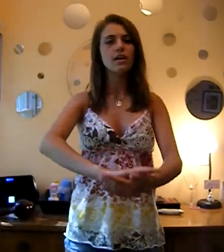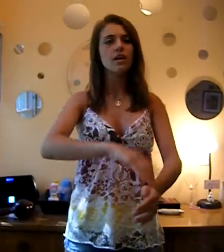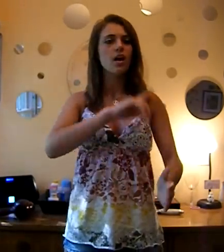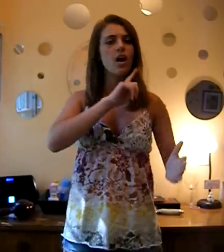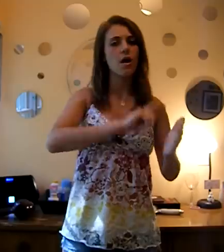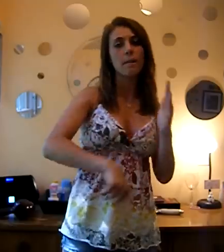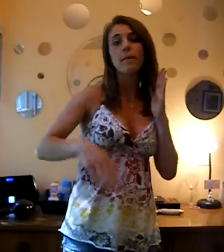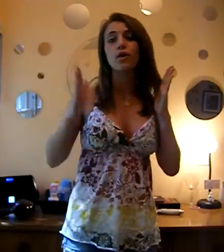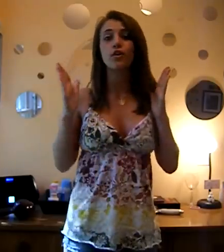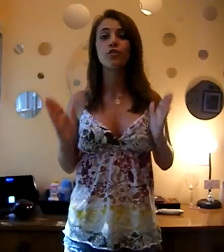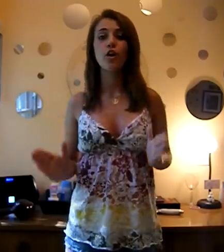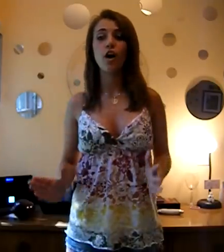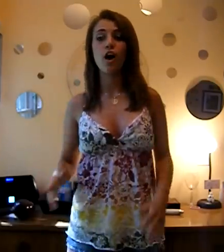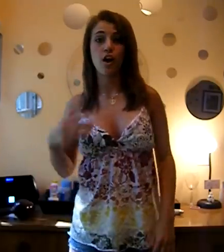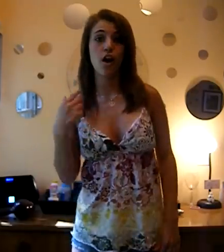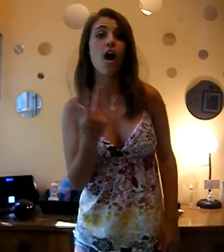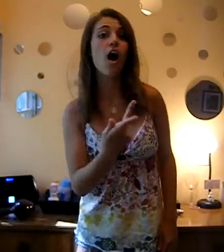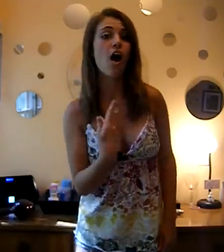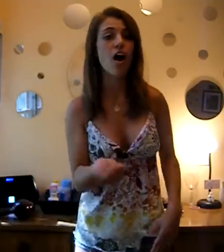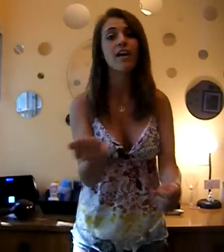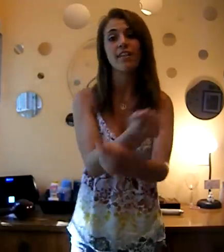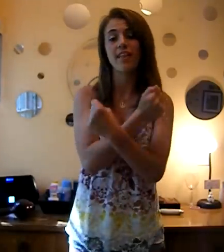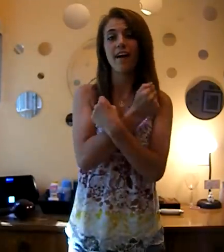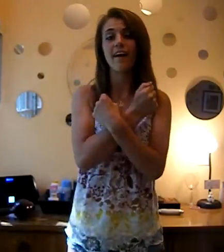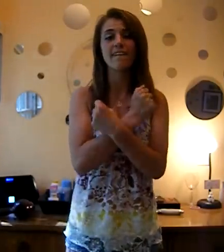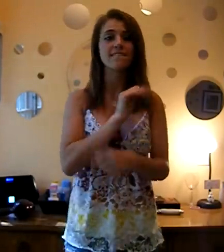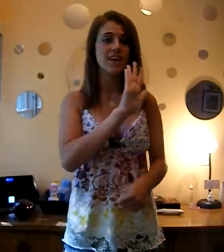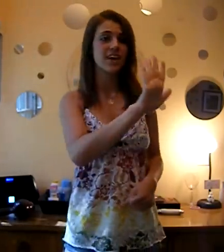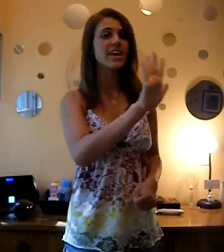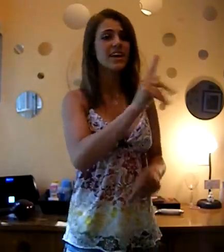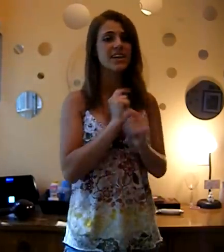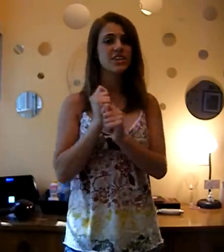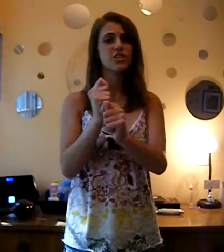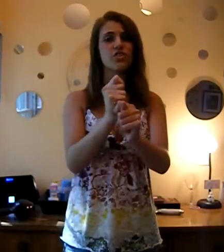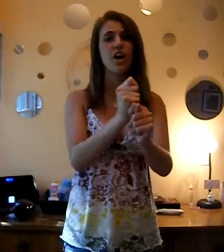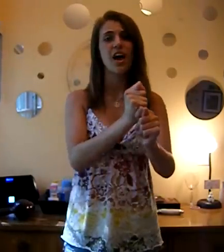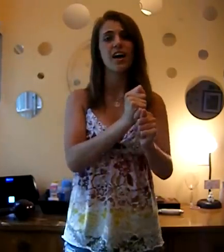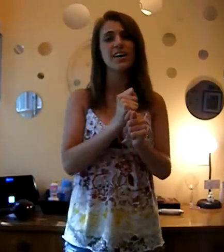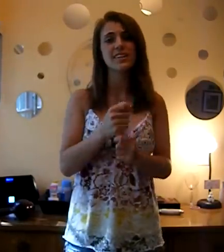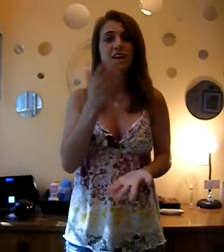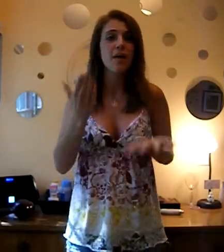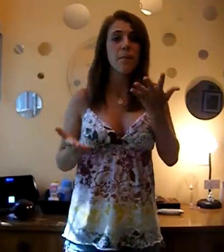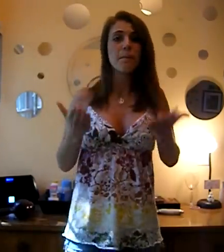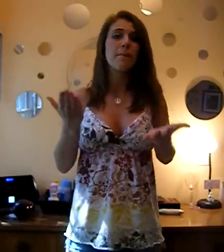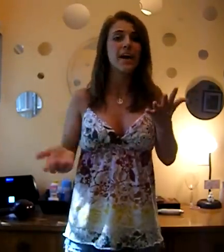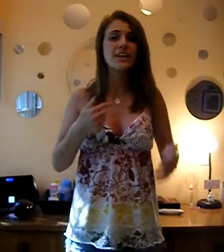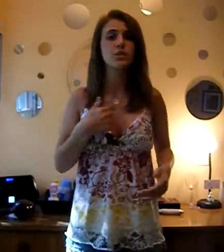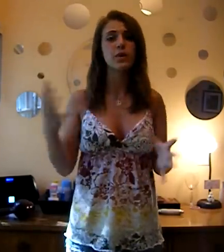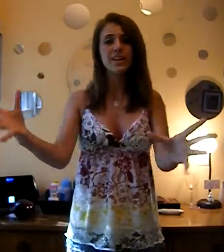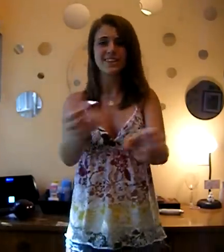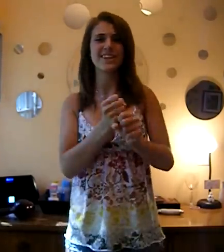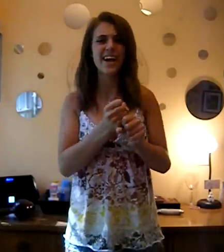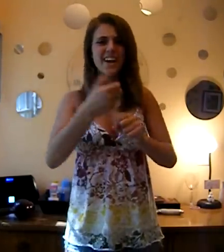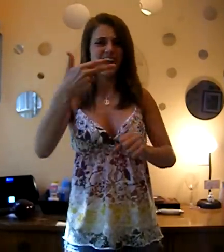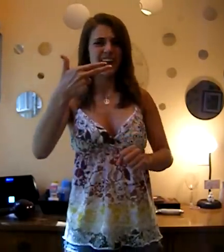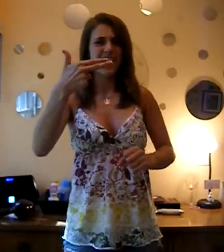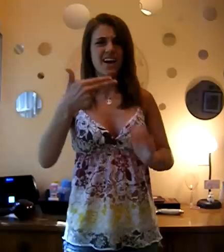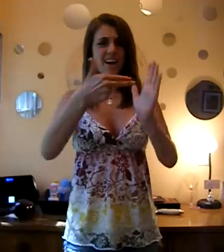I might as well take a gun